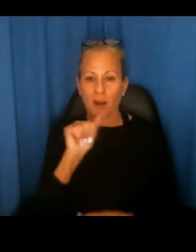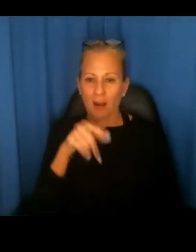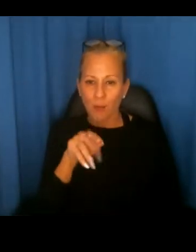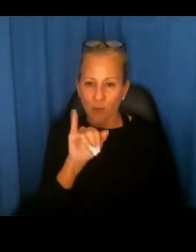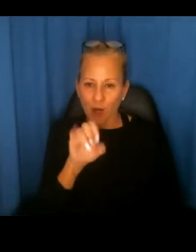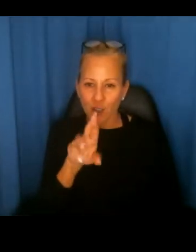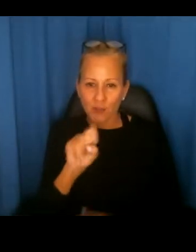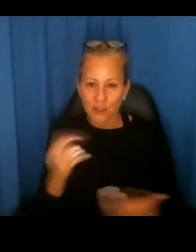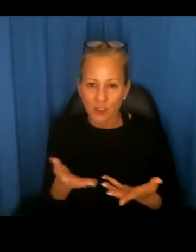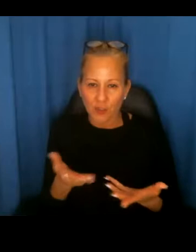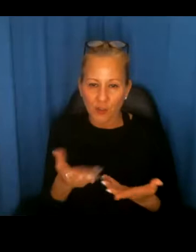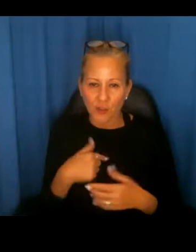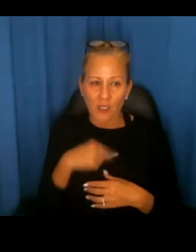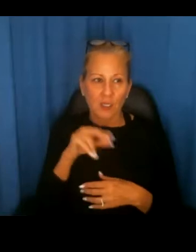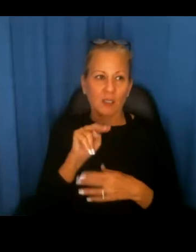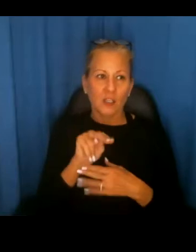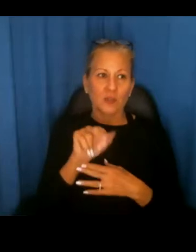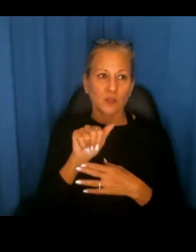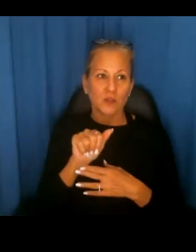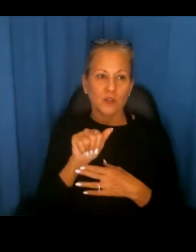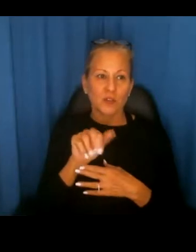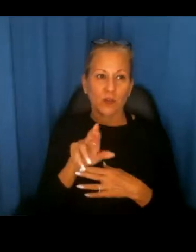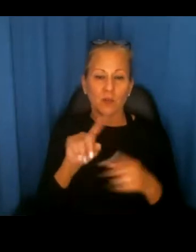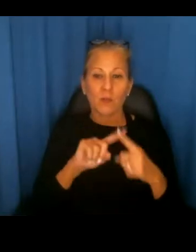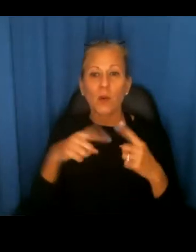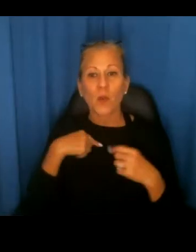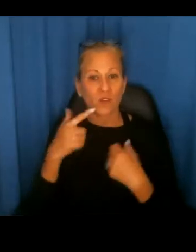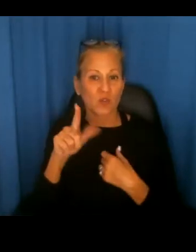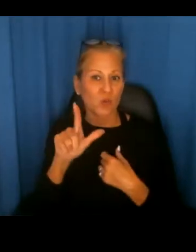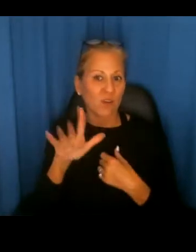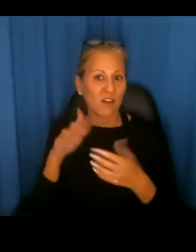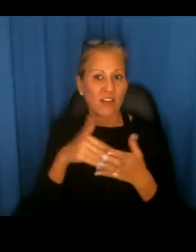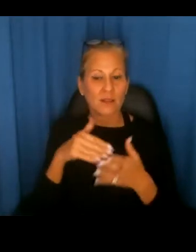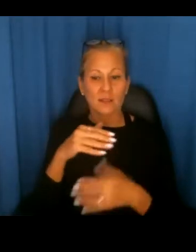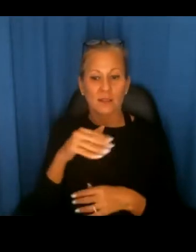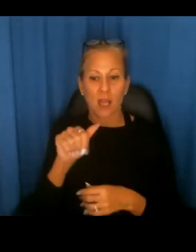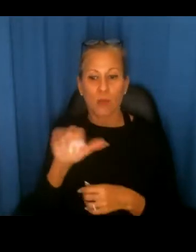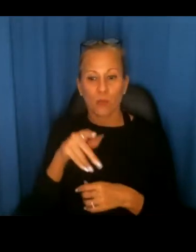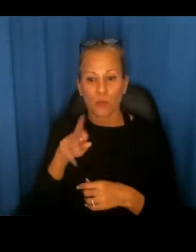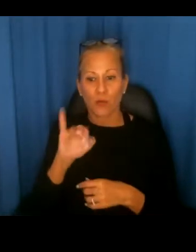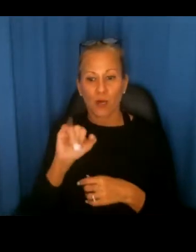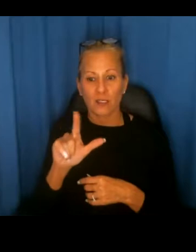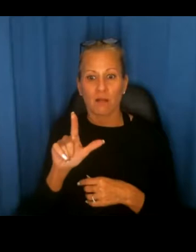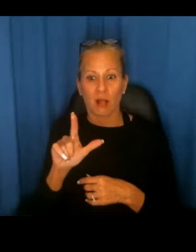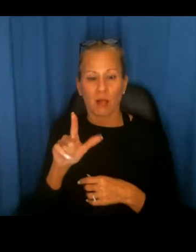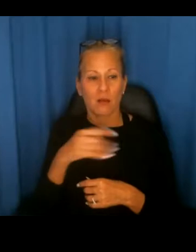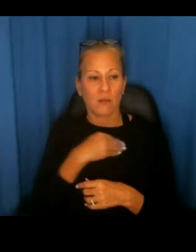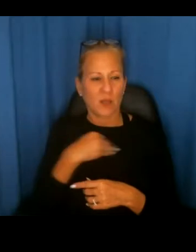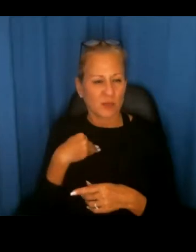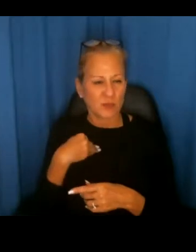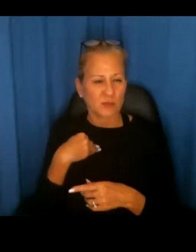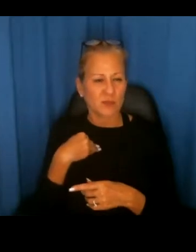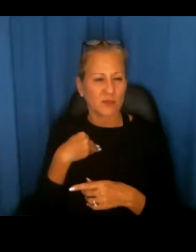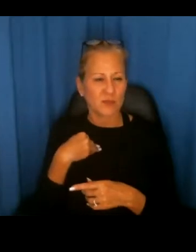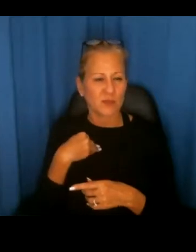National Association of Realtors, but we do have 25,000, uh, appraisal members among our 1.4 million members. Um,